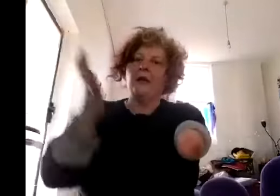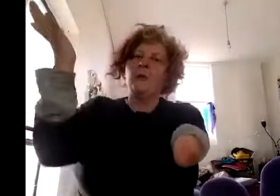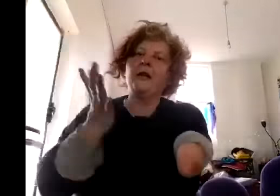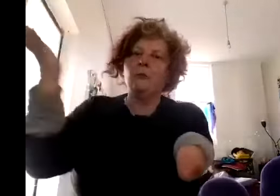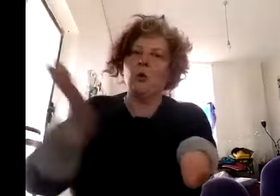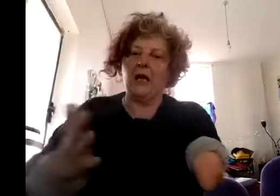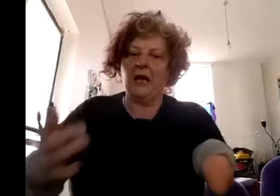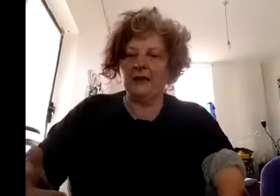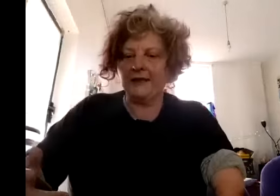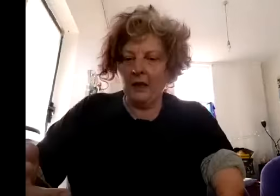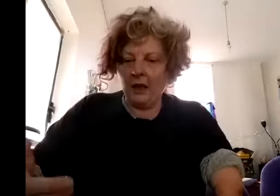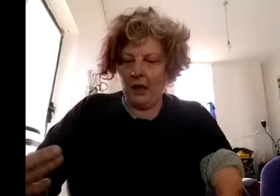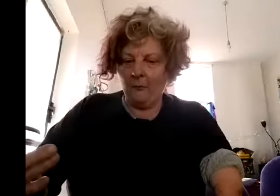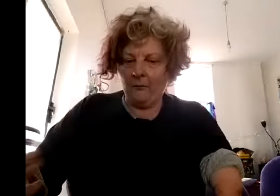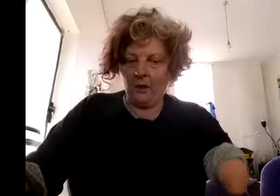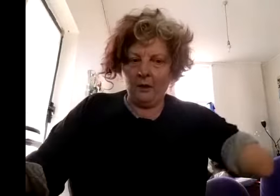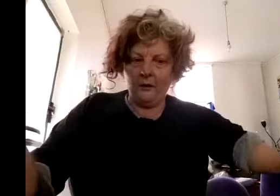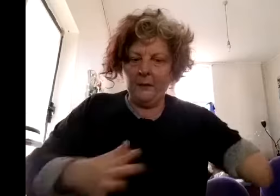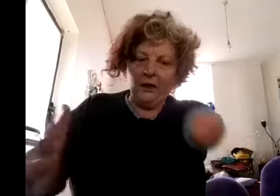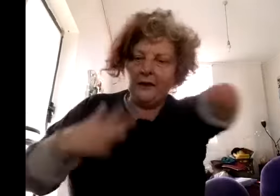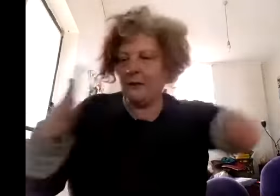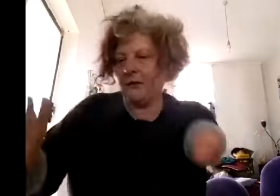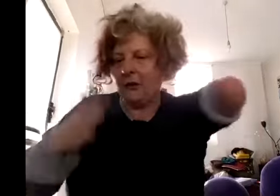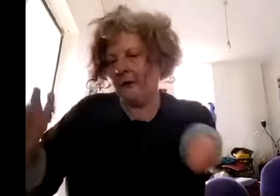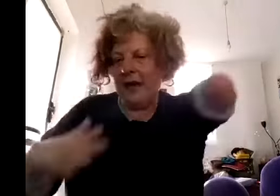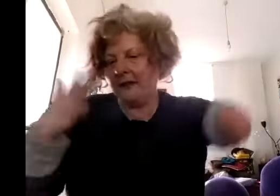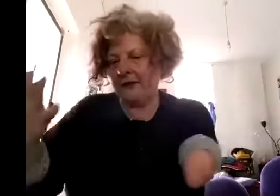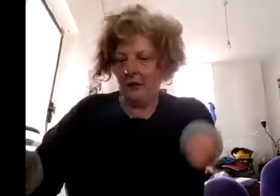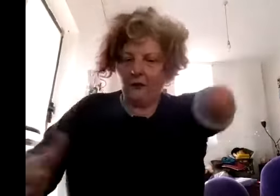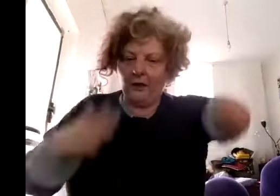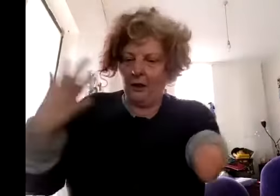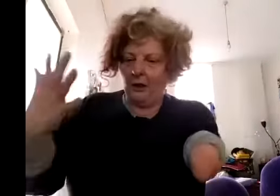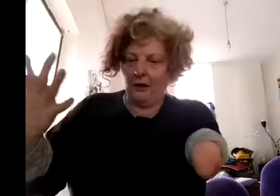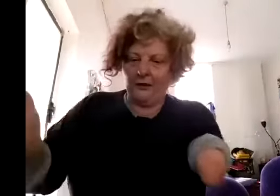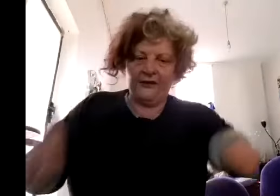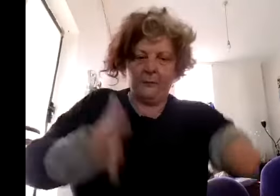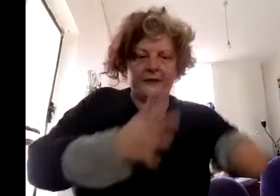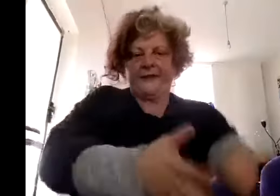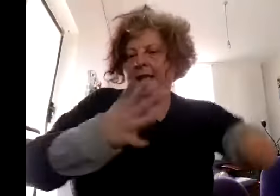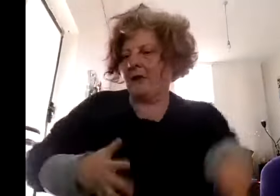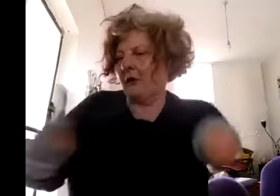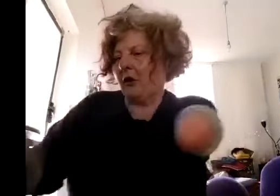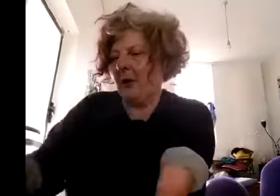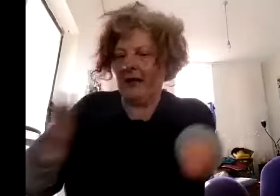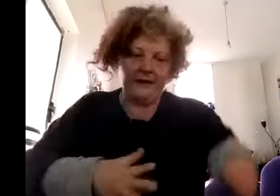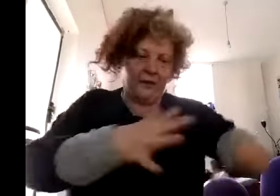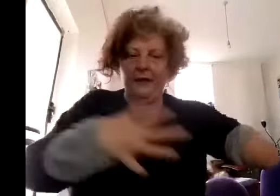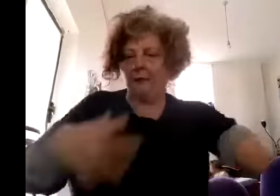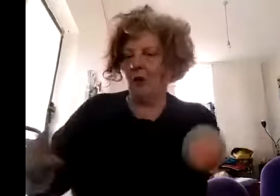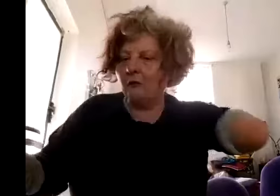american book and um the americans sort of led the sort of disability studies on humanities kind of movement